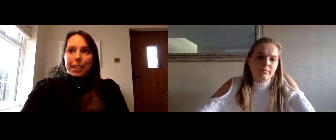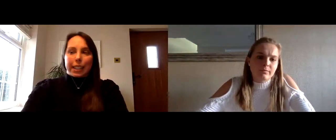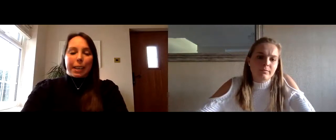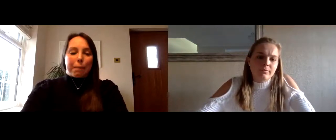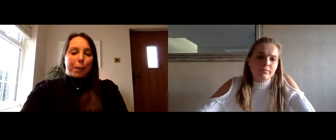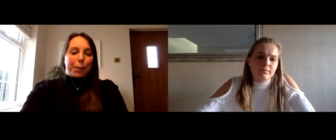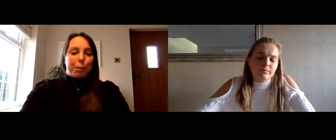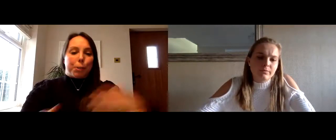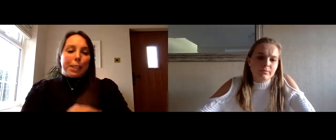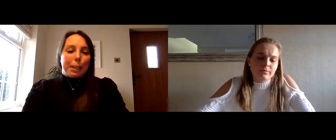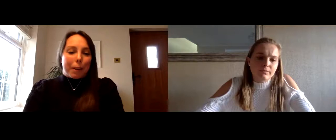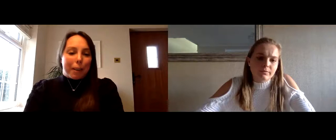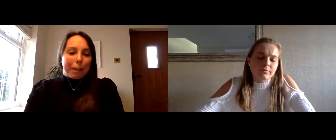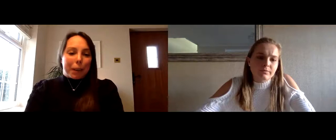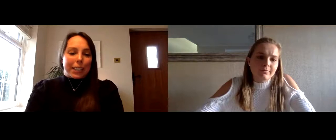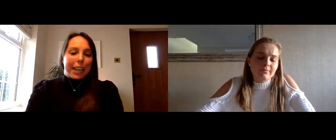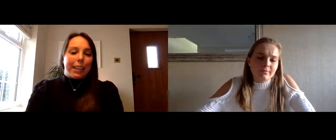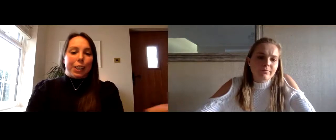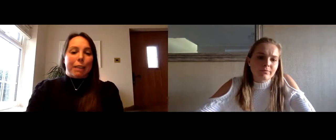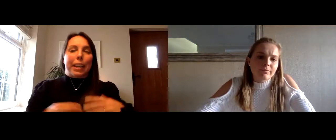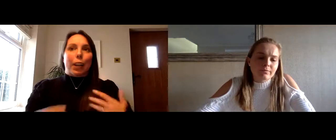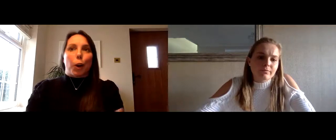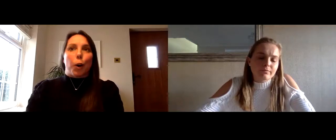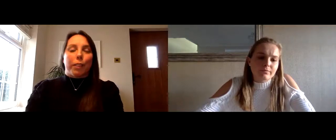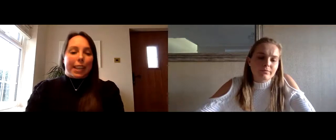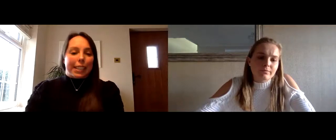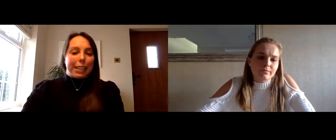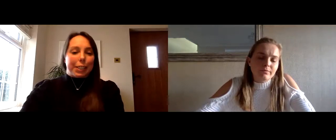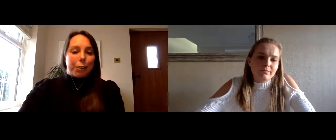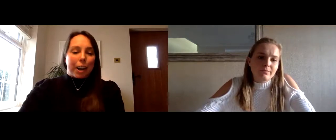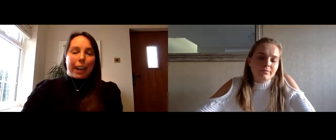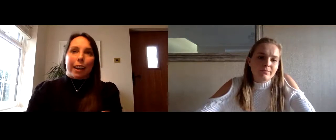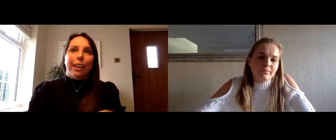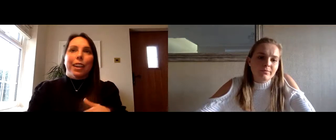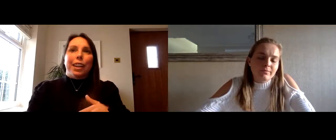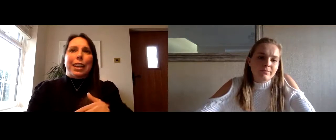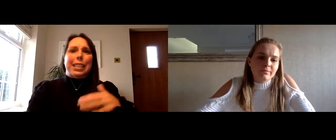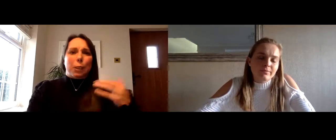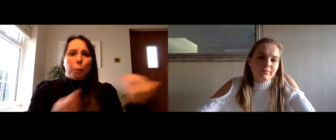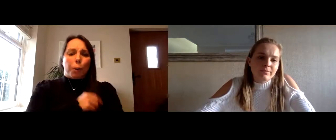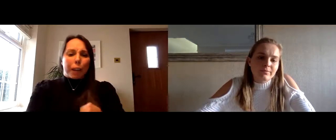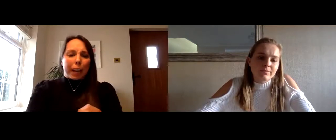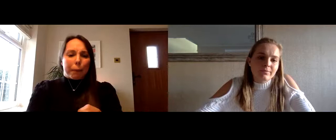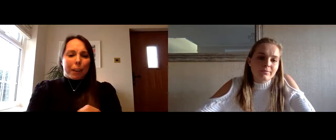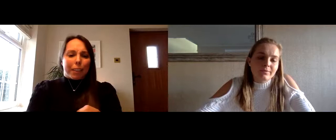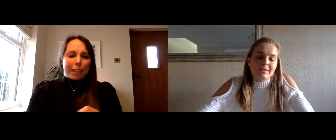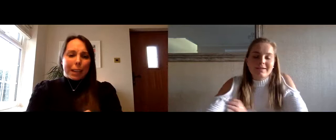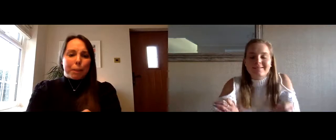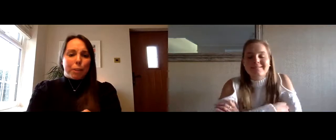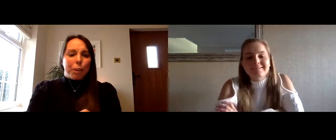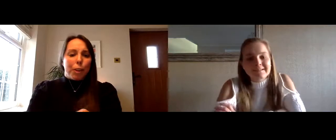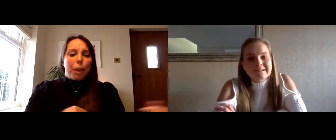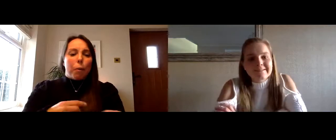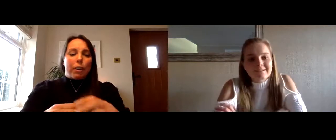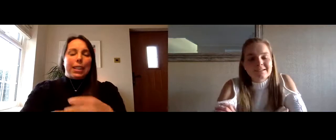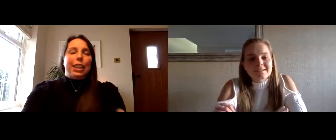then didn't sleep because i was stressing about having a bad day in the gym i then got up the next day to go training and you're still worrying about the day